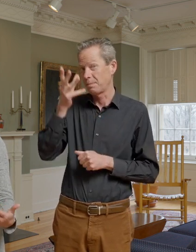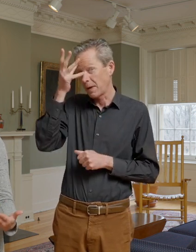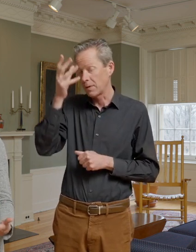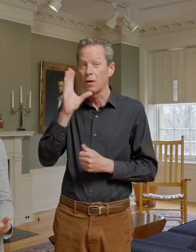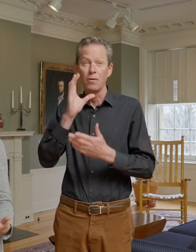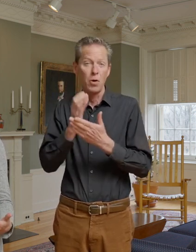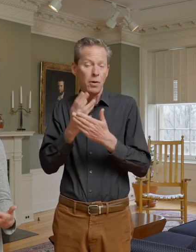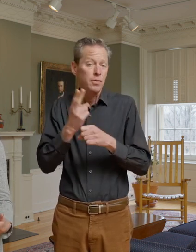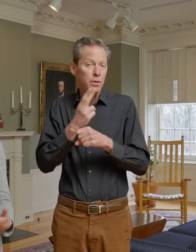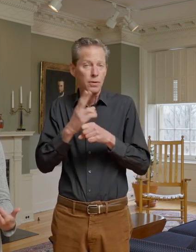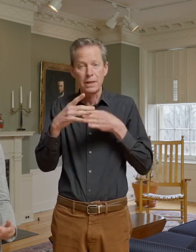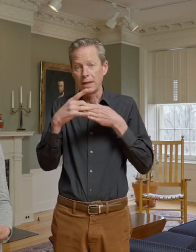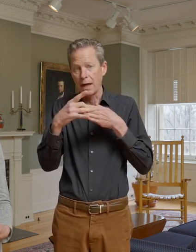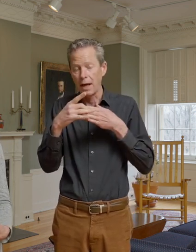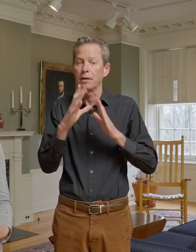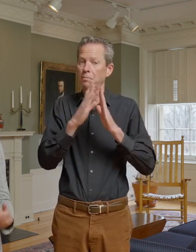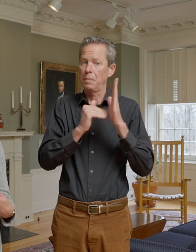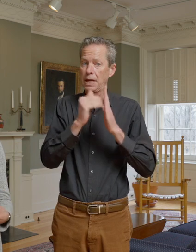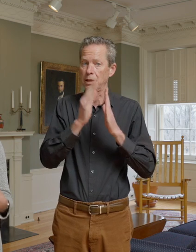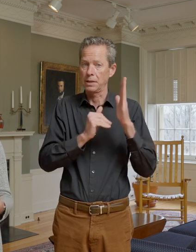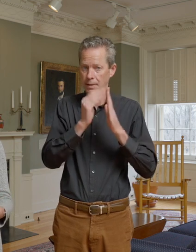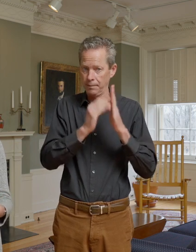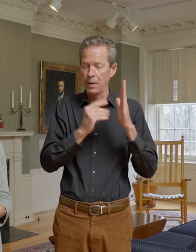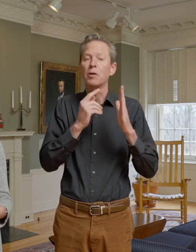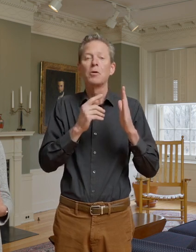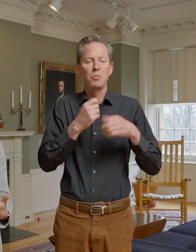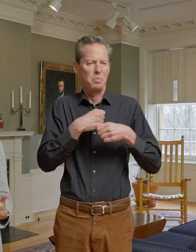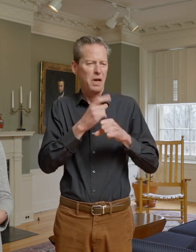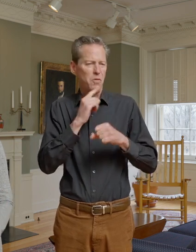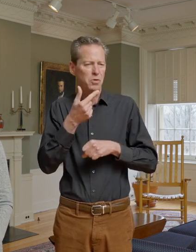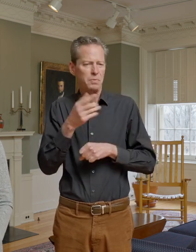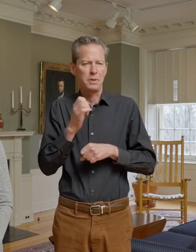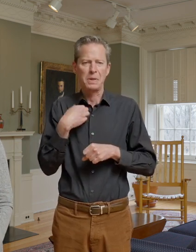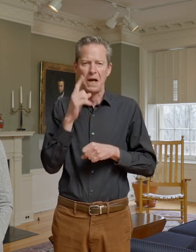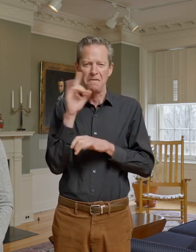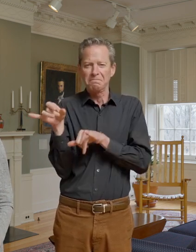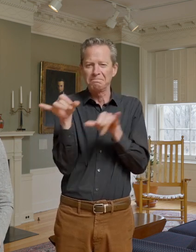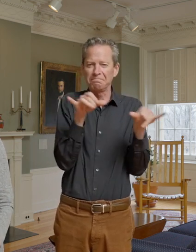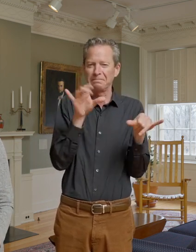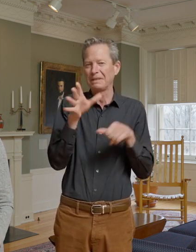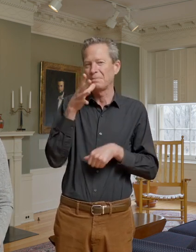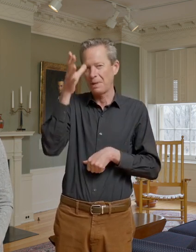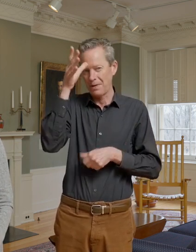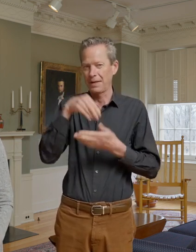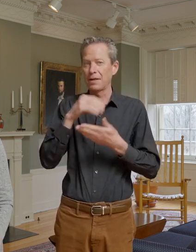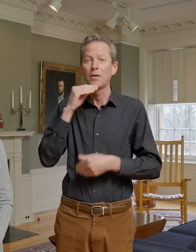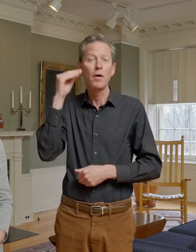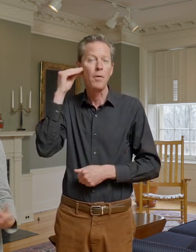as a guide and these paintings were made for George Eastman to have likenesses of his parents in his home. The